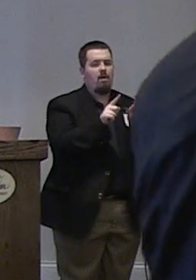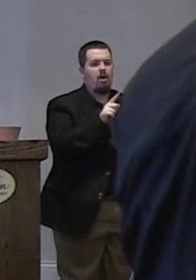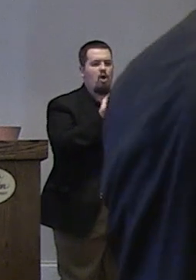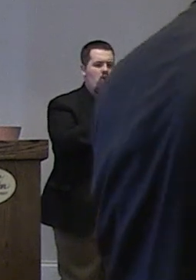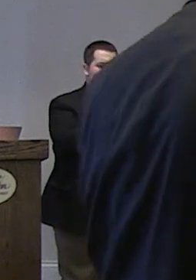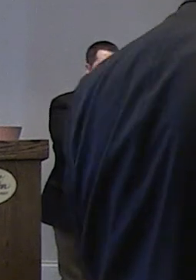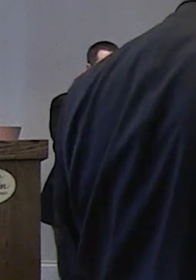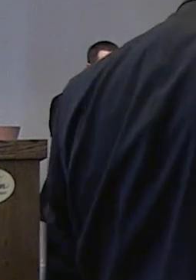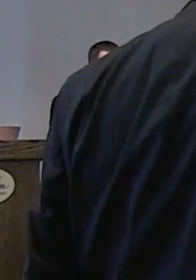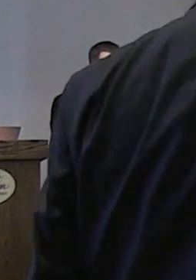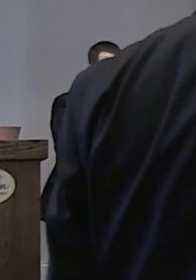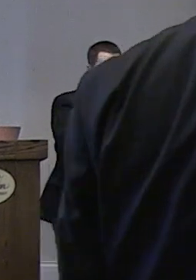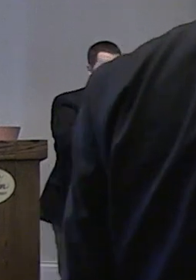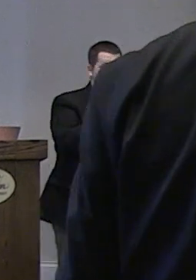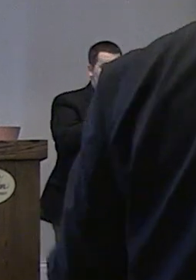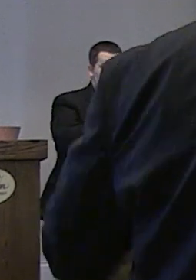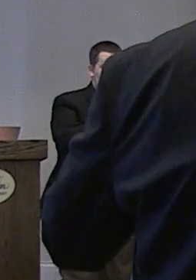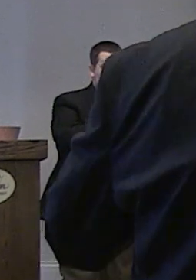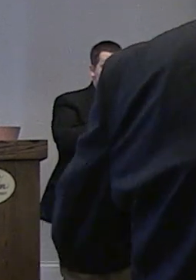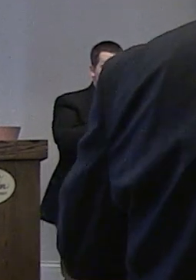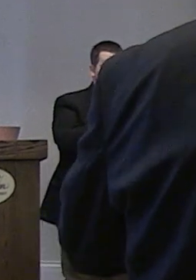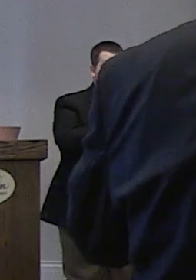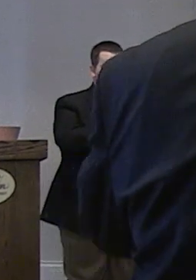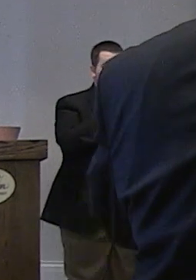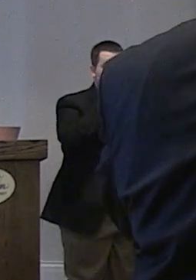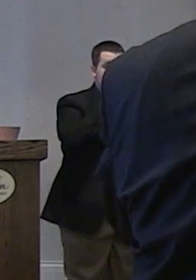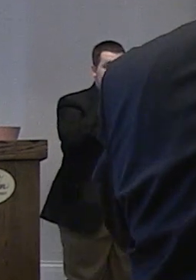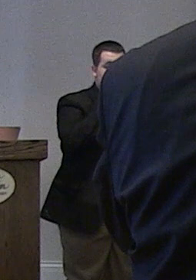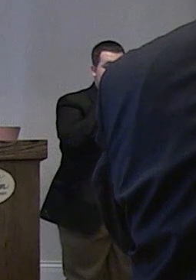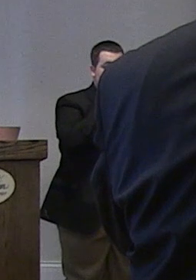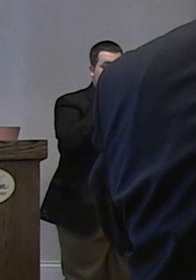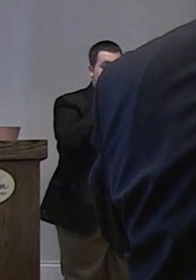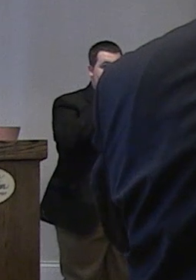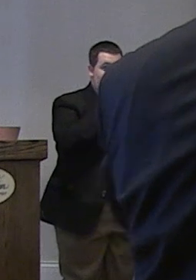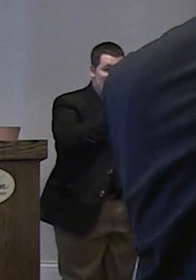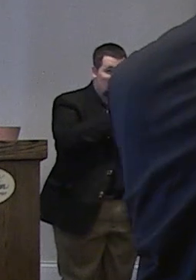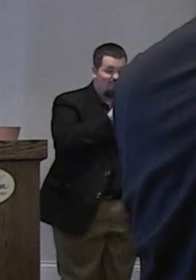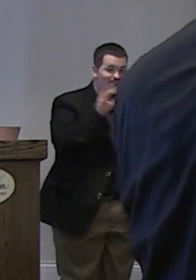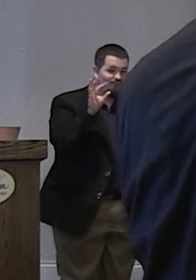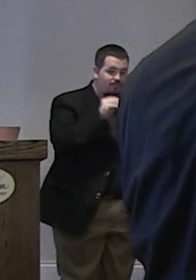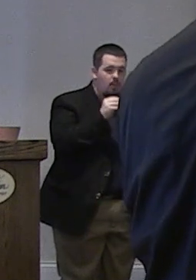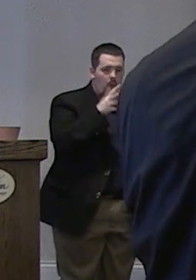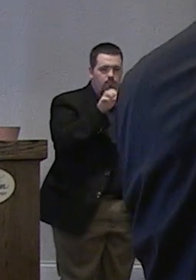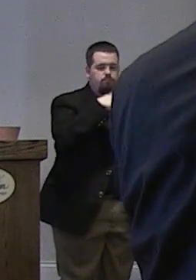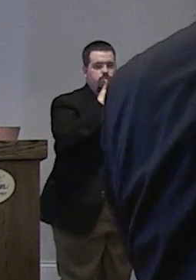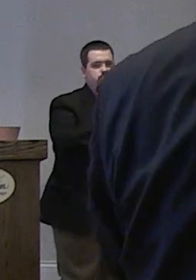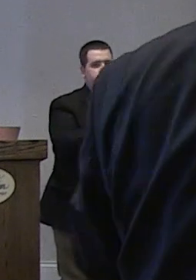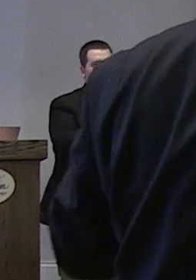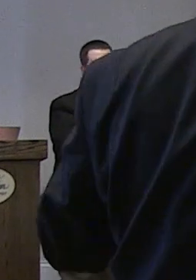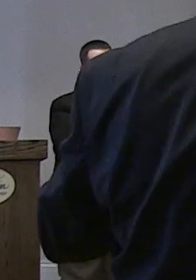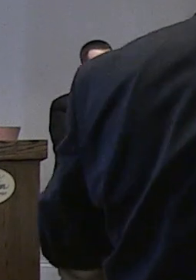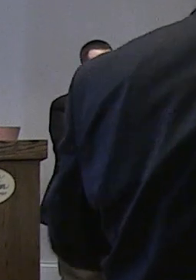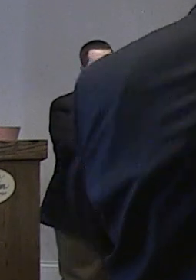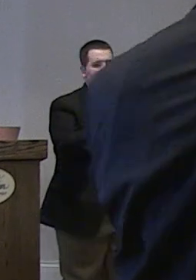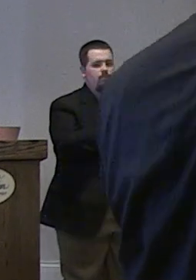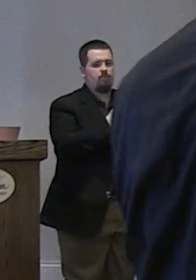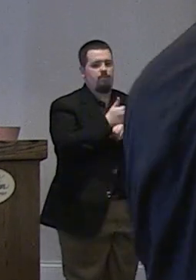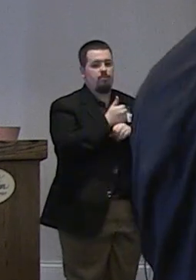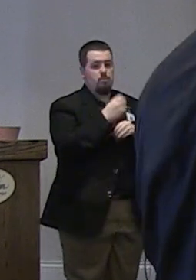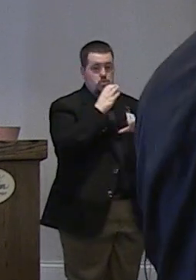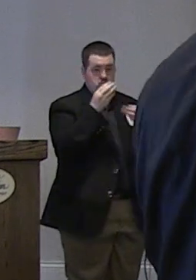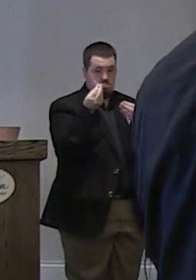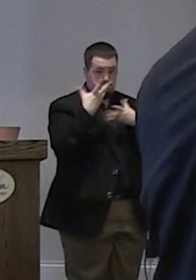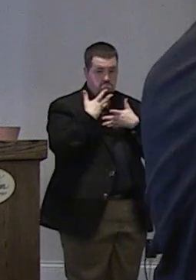the law is currently written is that the calculation method is already in place and communicated